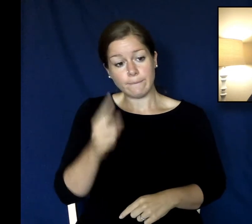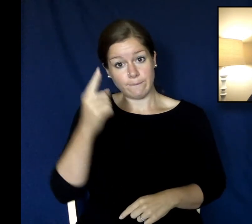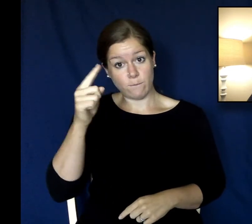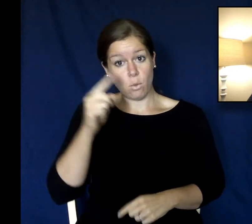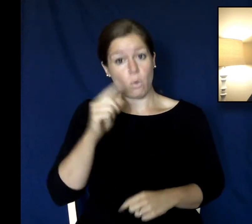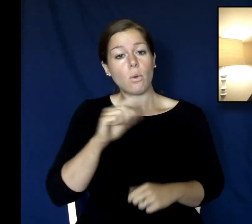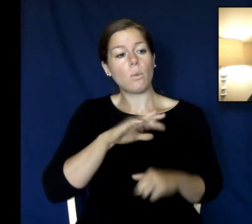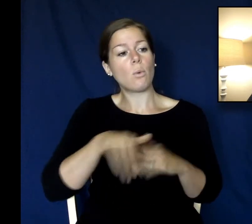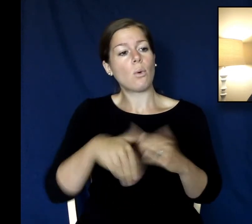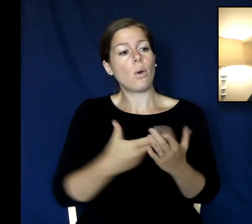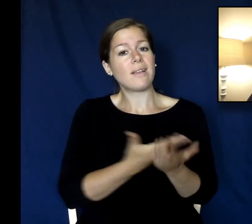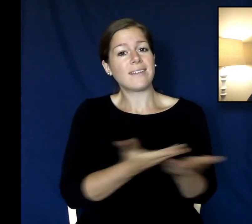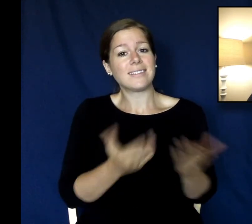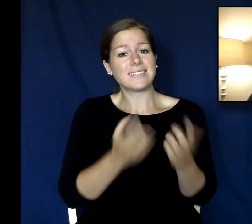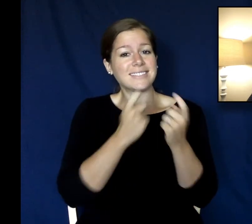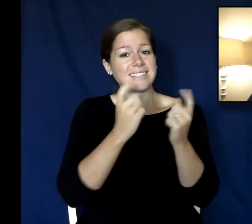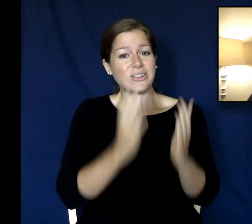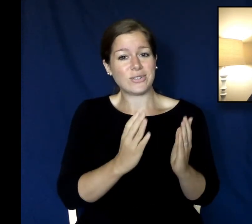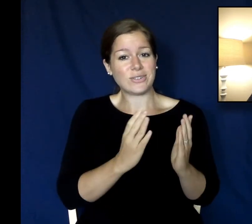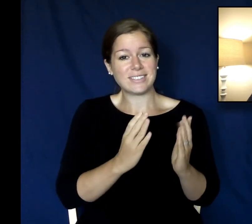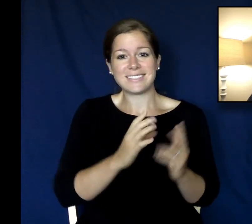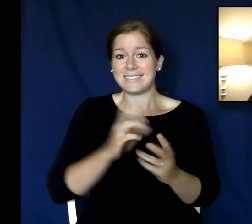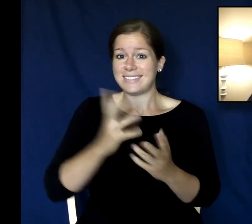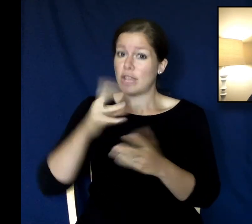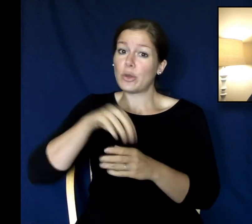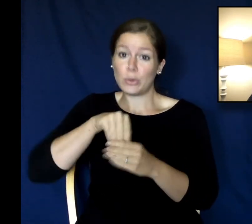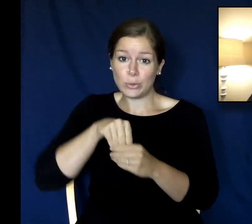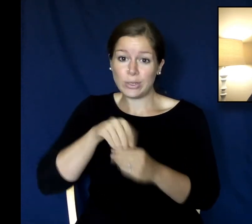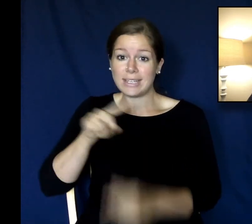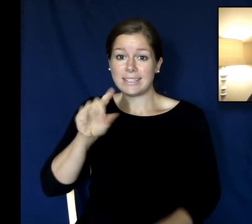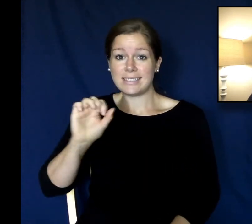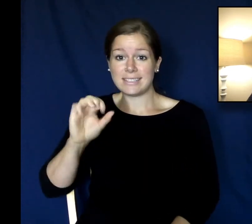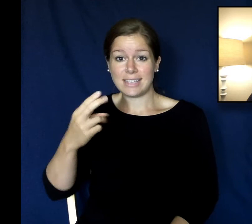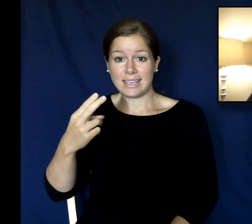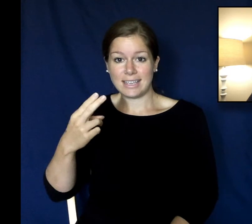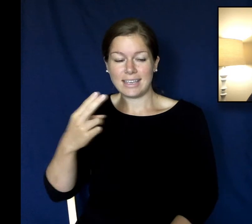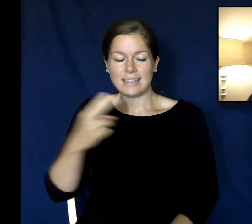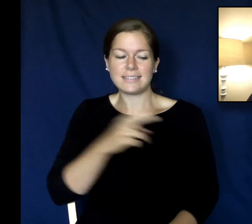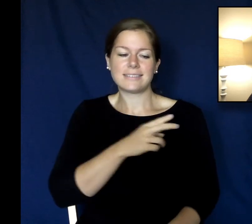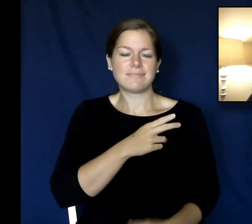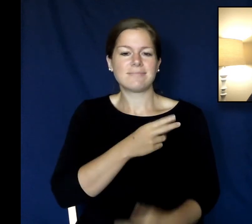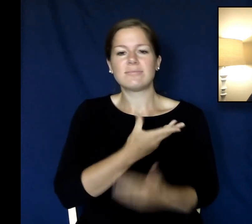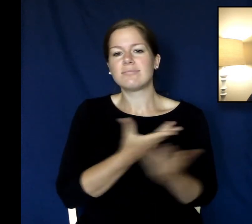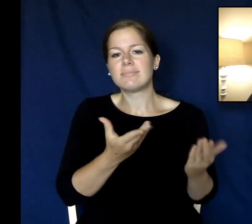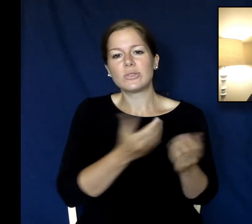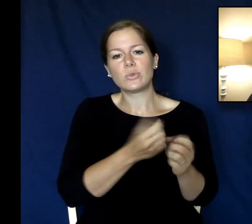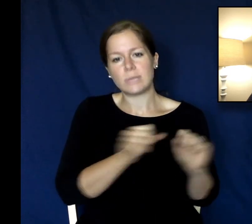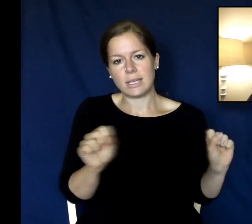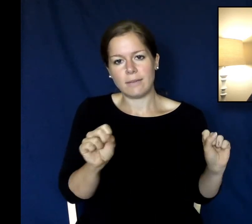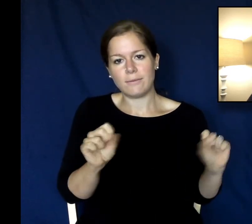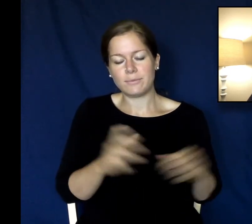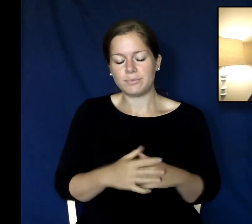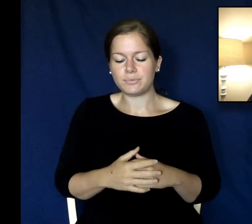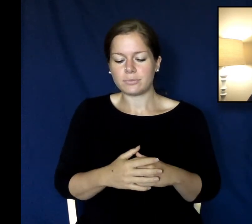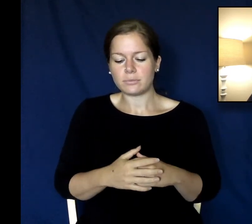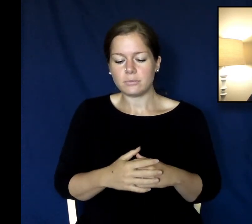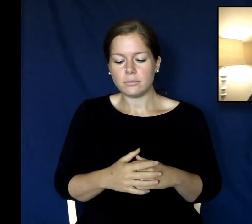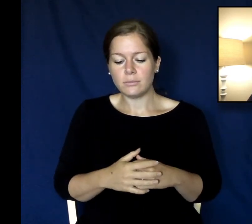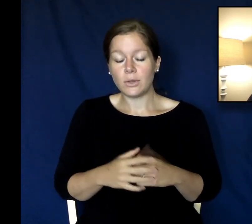just like me and just like you so this morning I'm hopeful for the today as you read